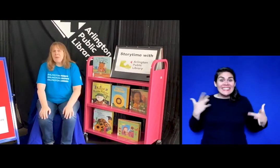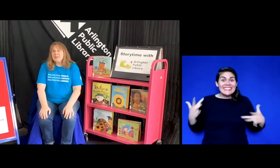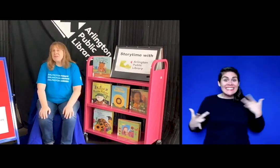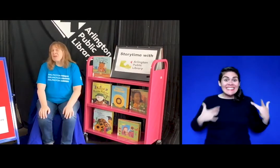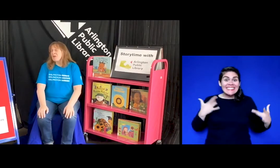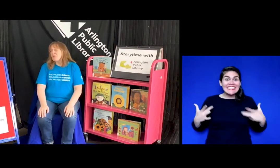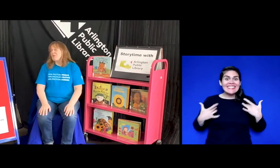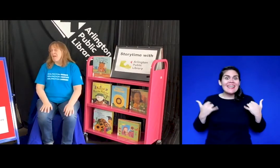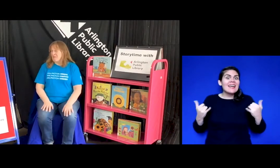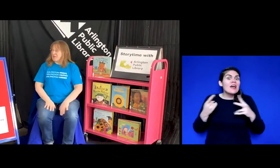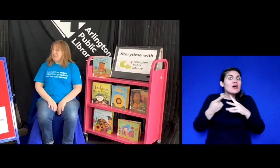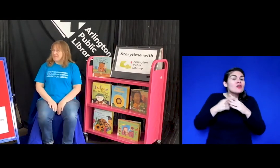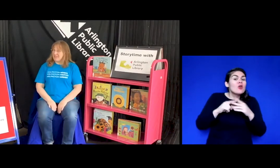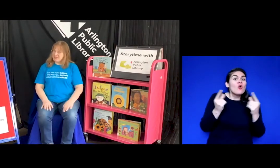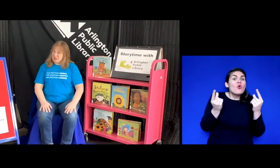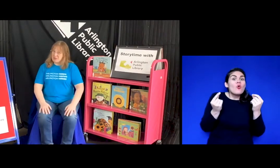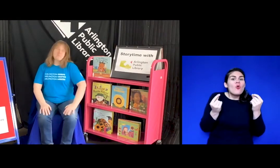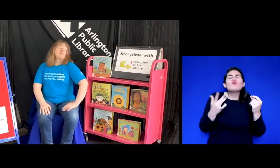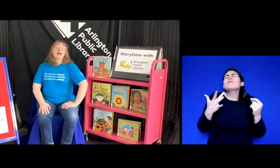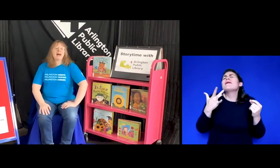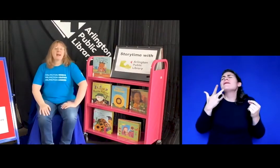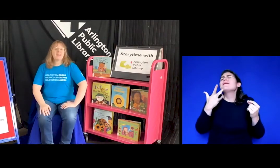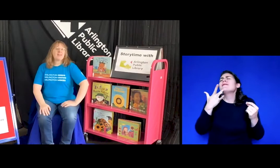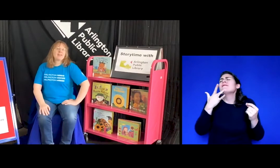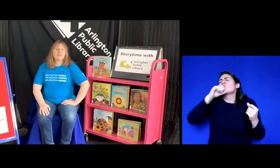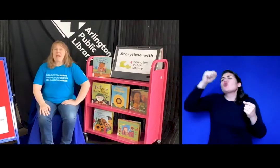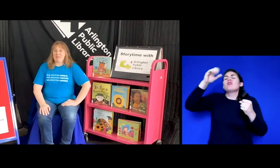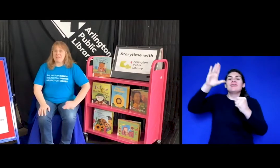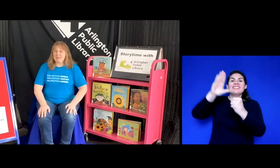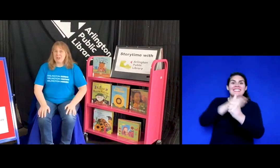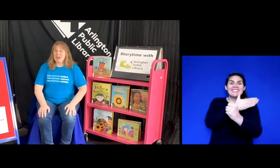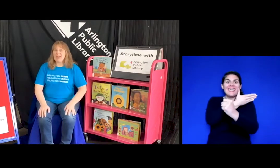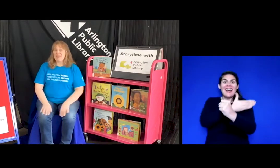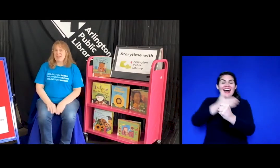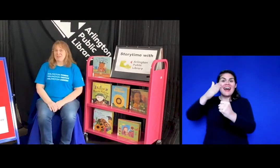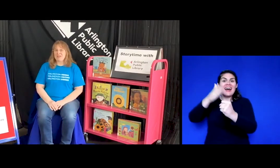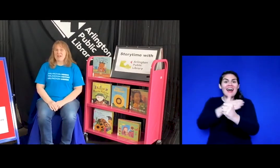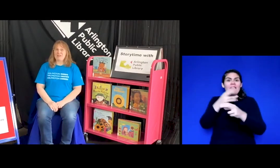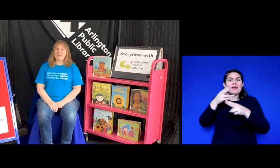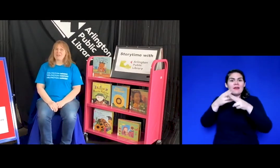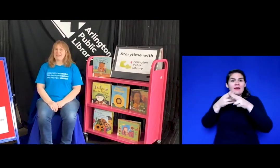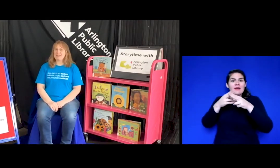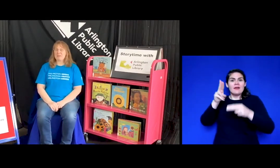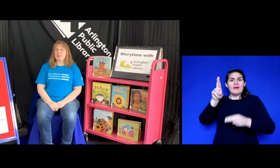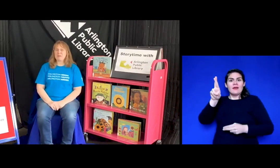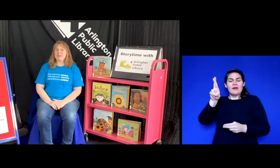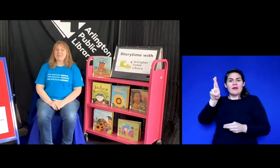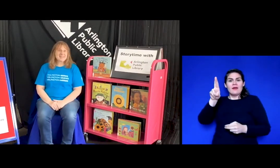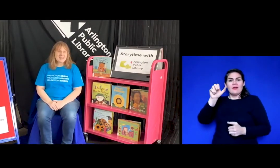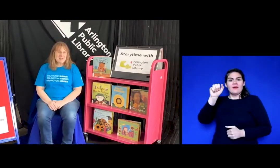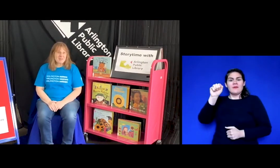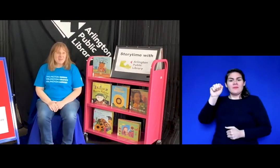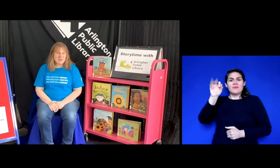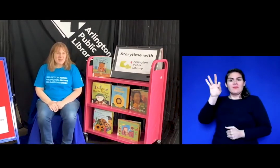want to start with my very favorite song that it's a Rafi song and thanks to Rafi for giving me permission to sing it with you